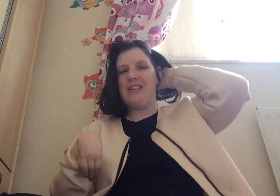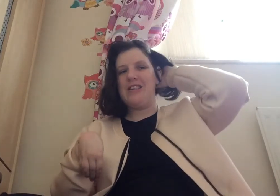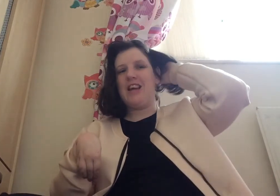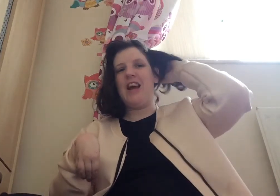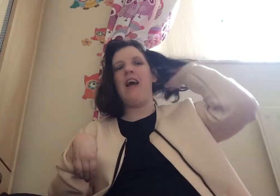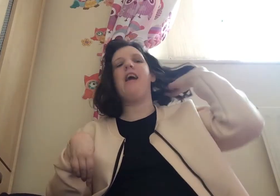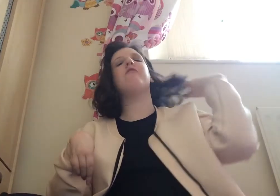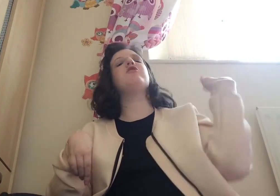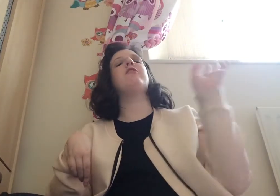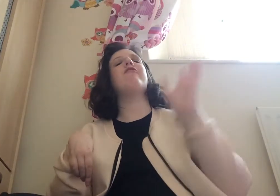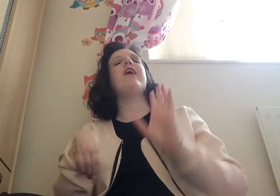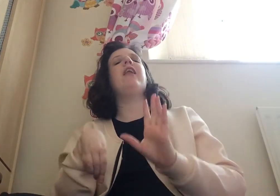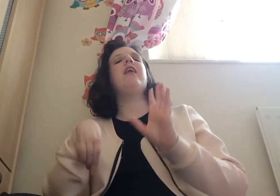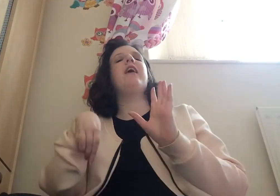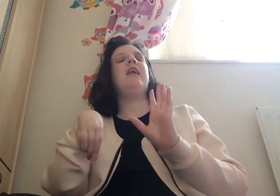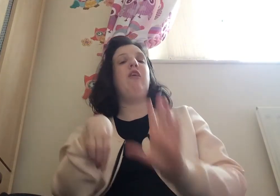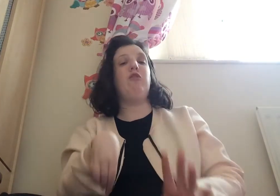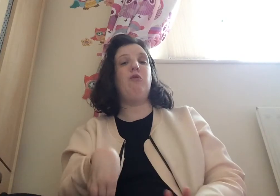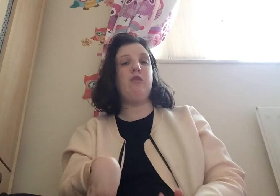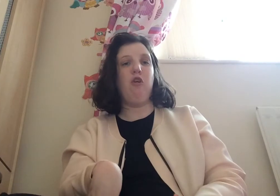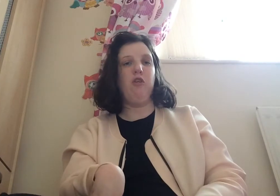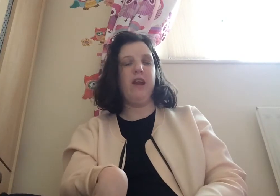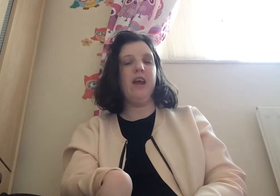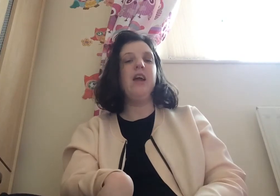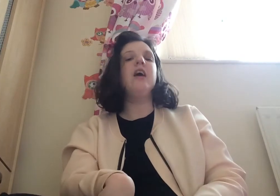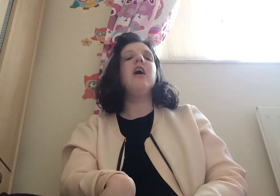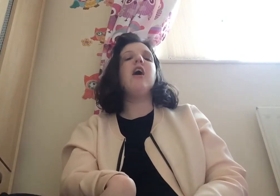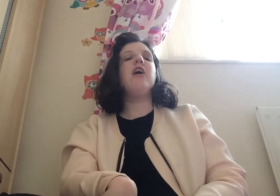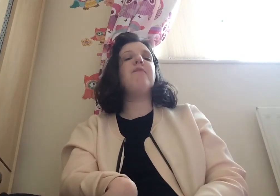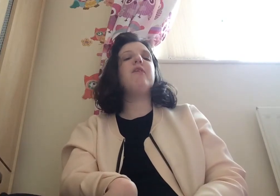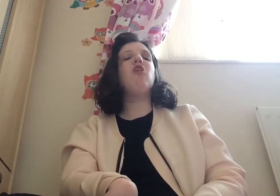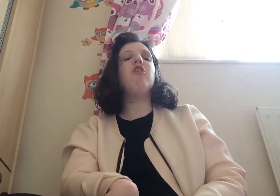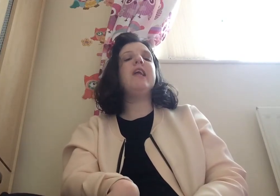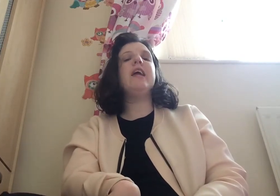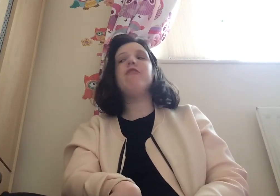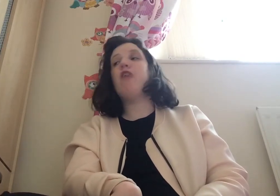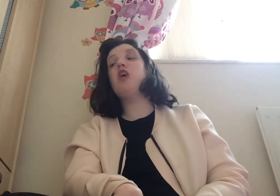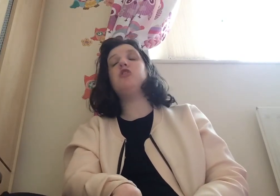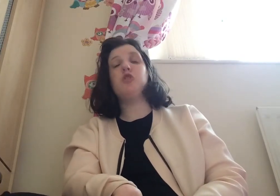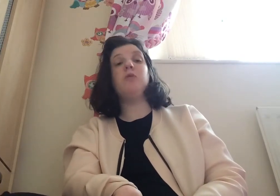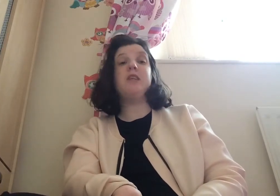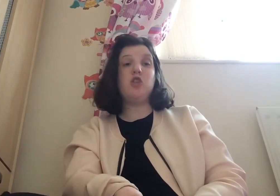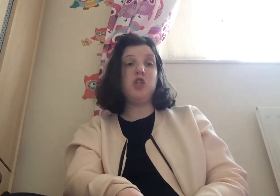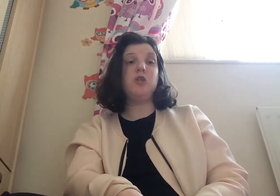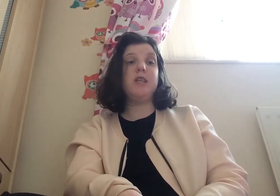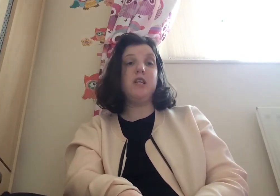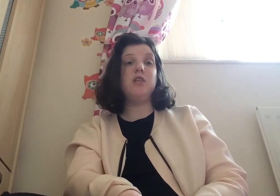i have just fell in love with courtney um courtney first was introduced in